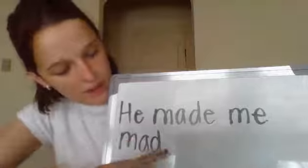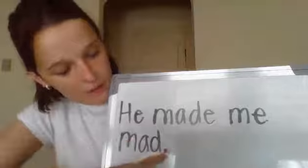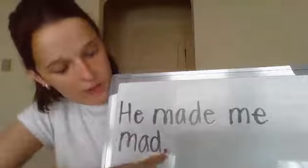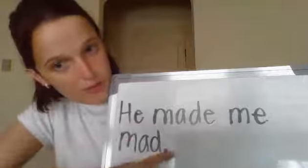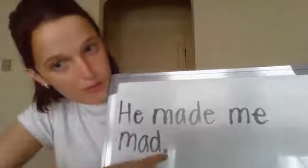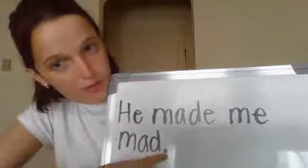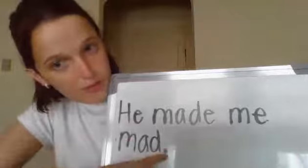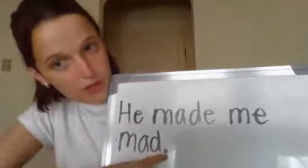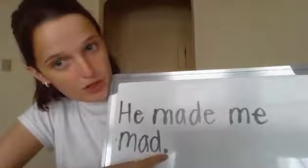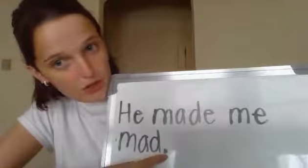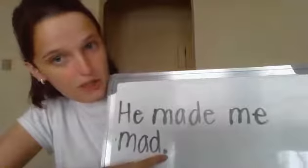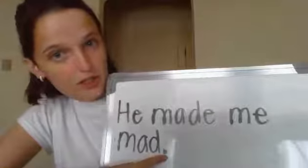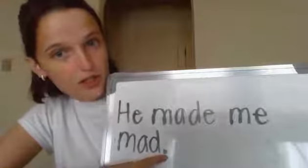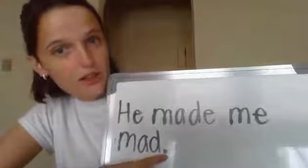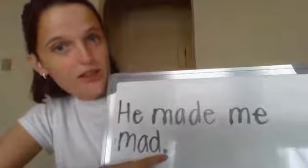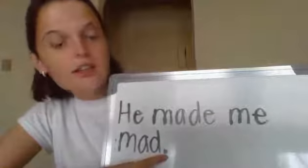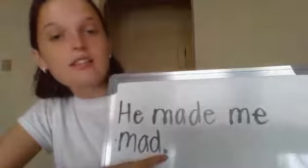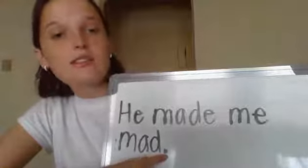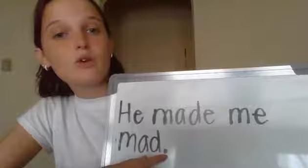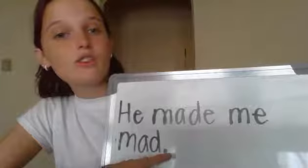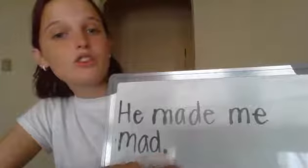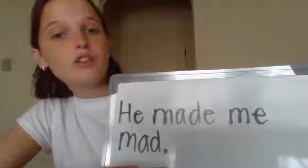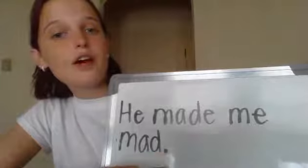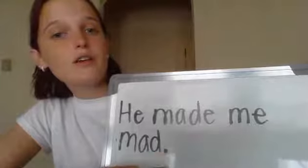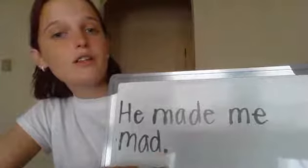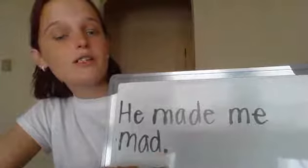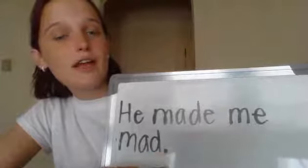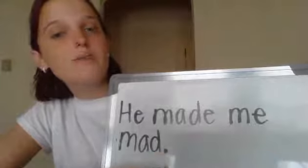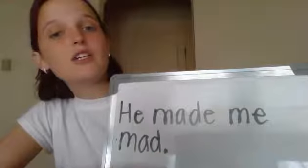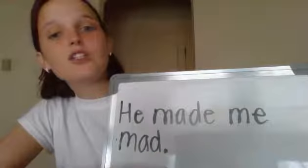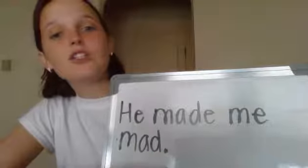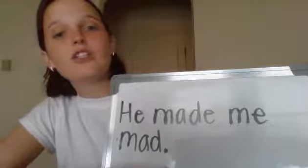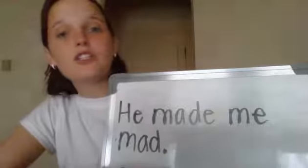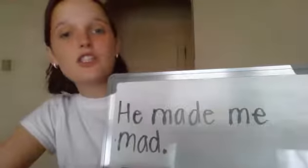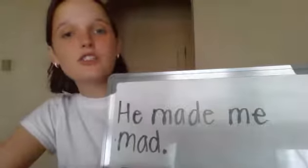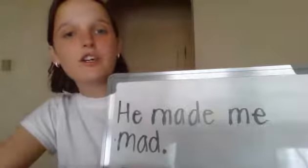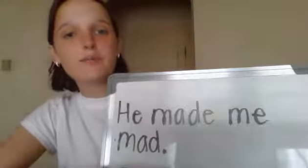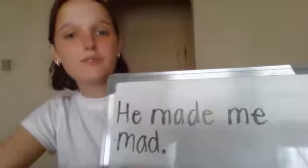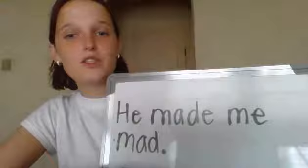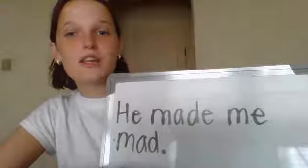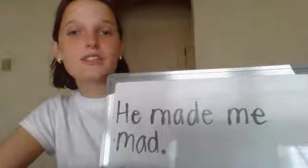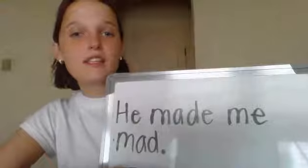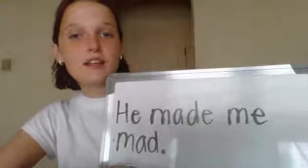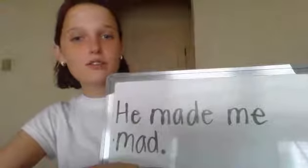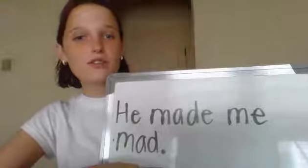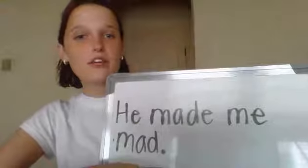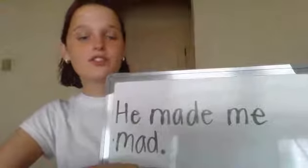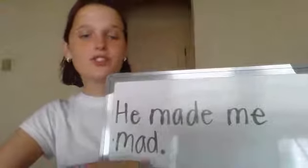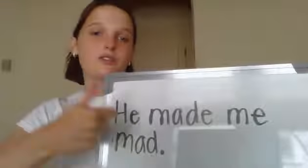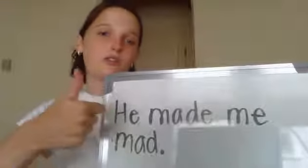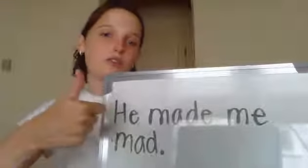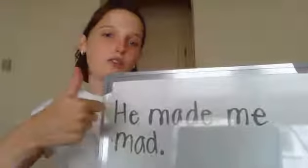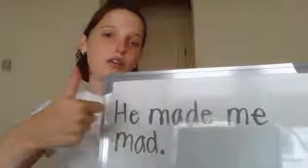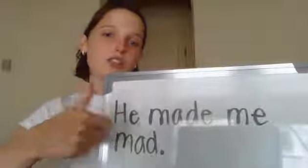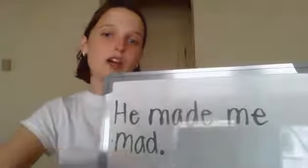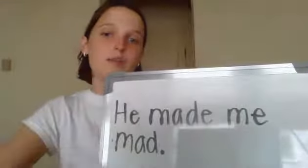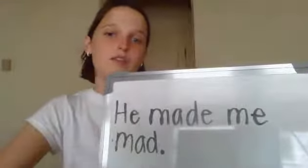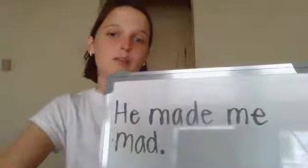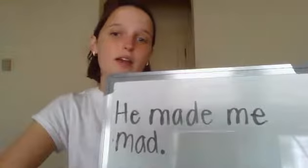end with punctuation. Once you're done send a picture to your teacher so they can see that you finished. Great job everybody.